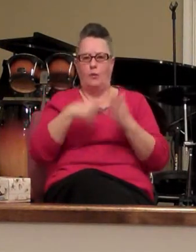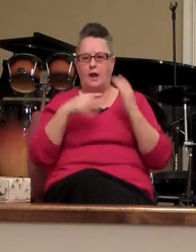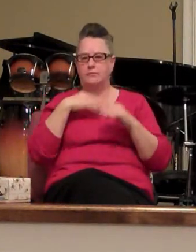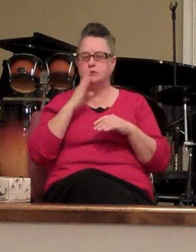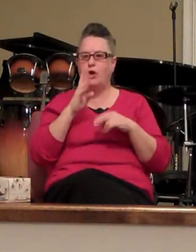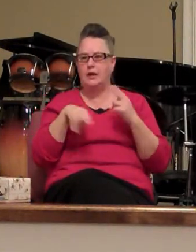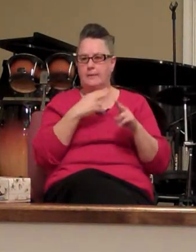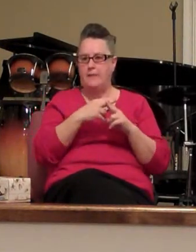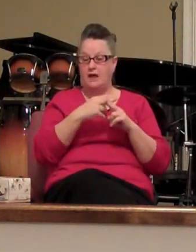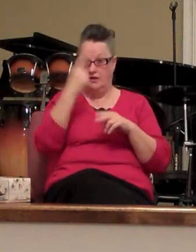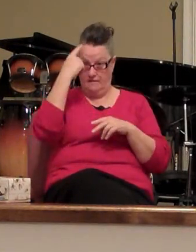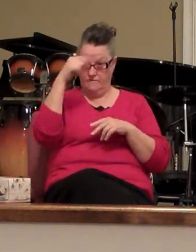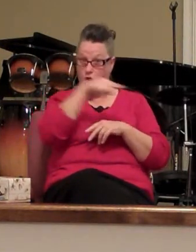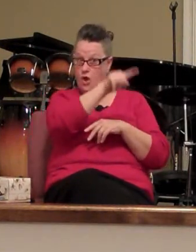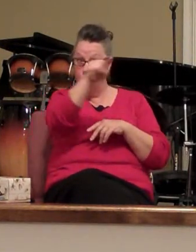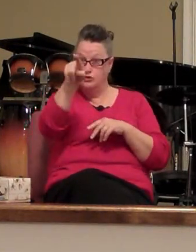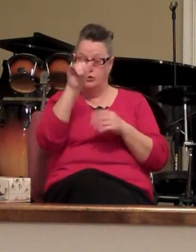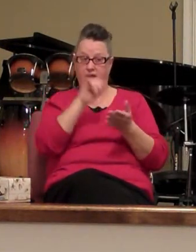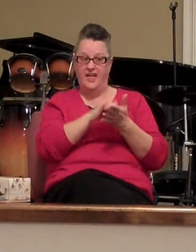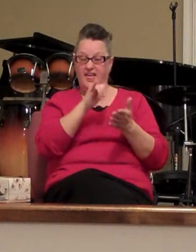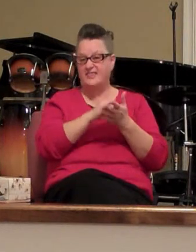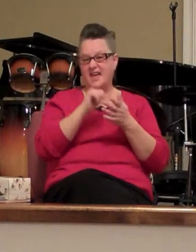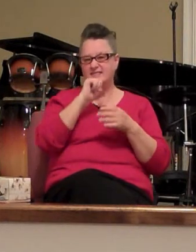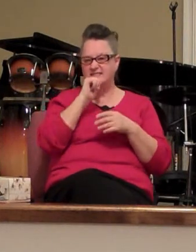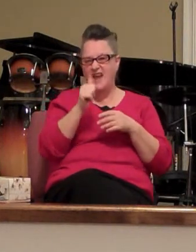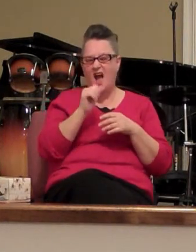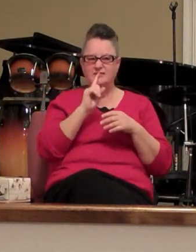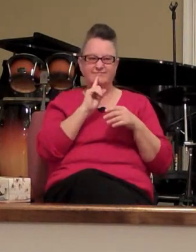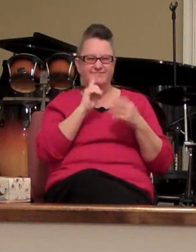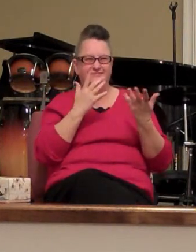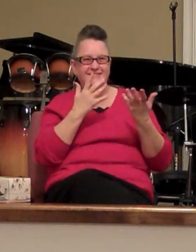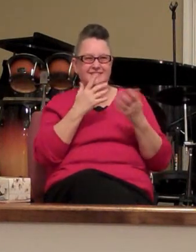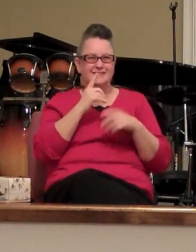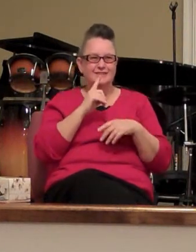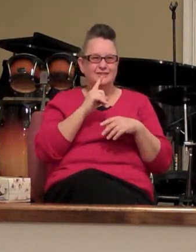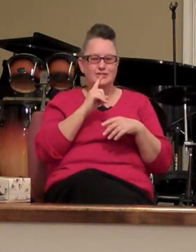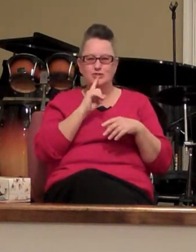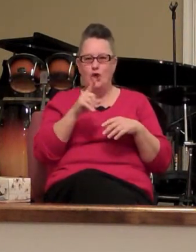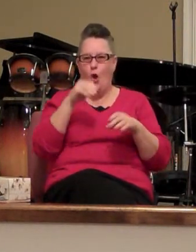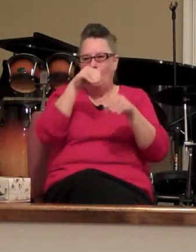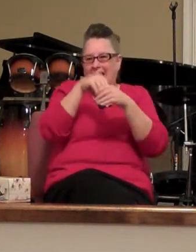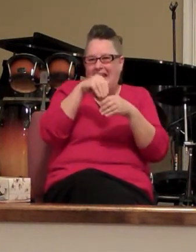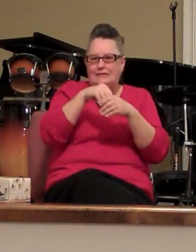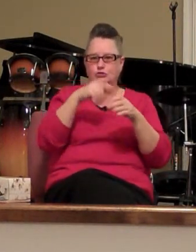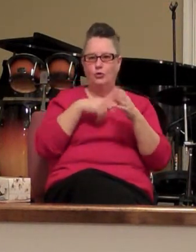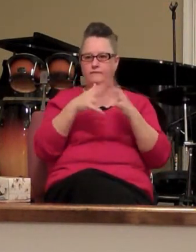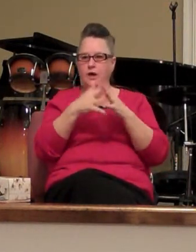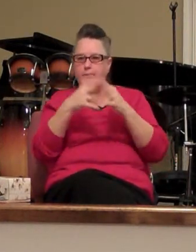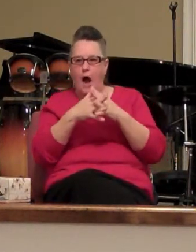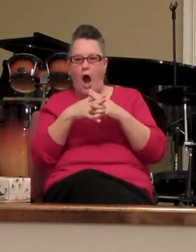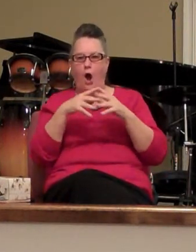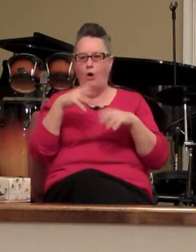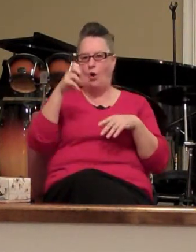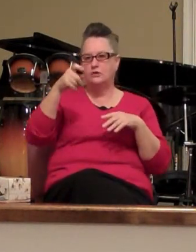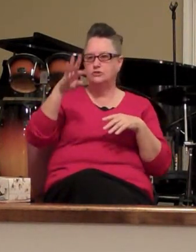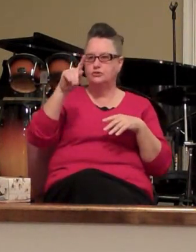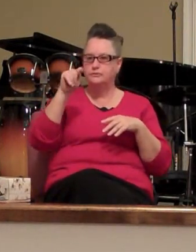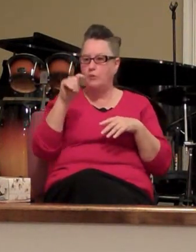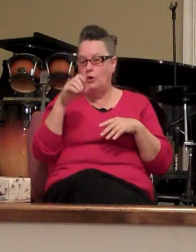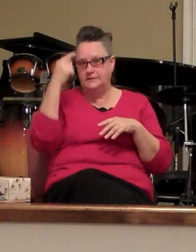but for those of you that are not so athletic inclined and sport minded let